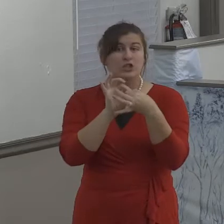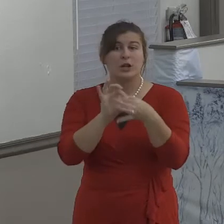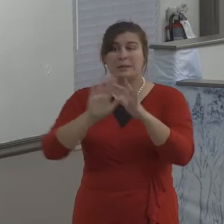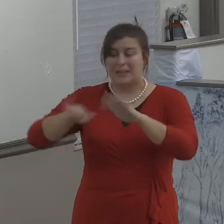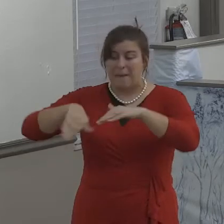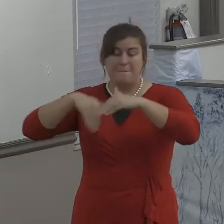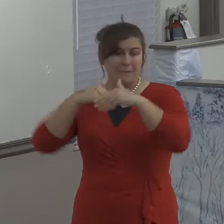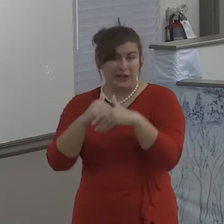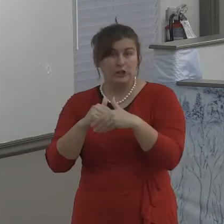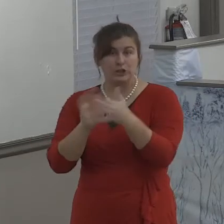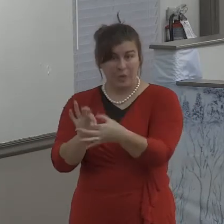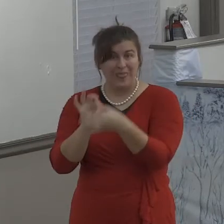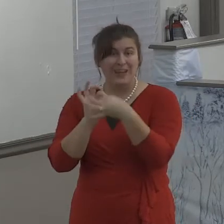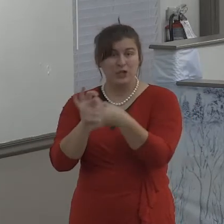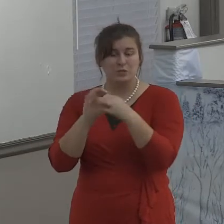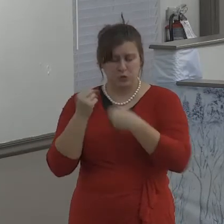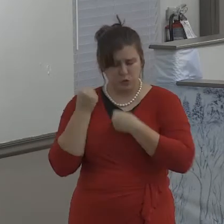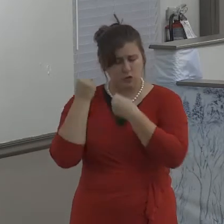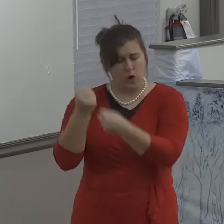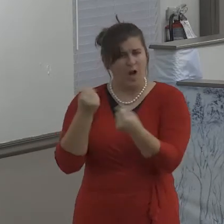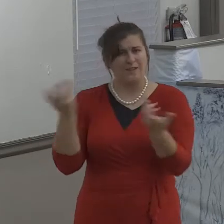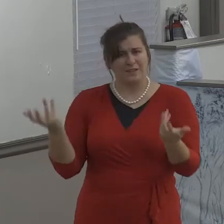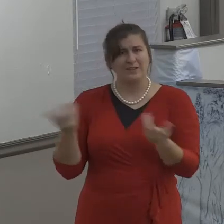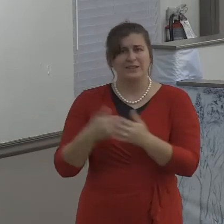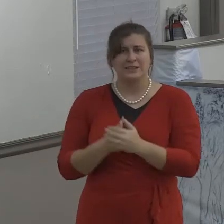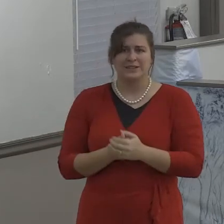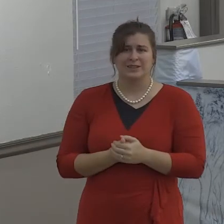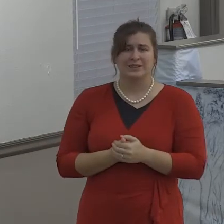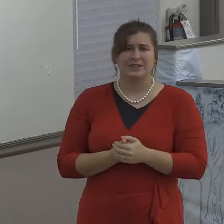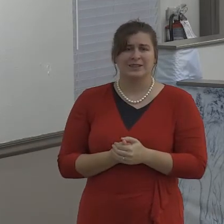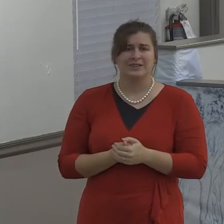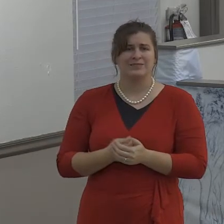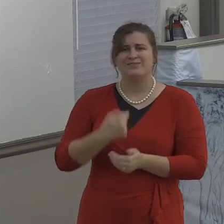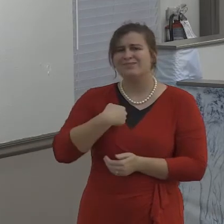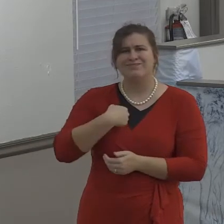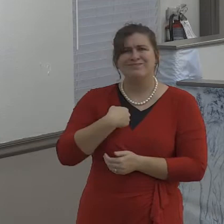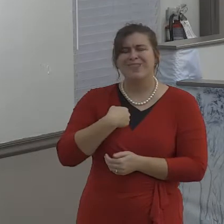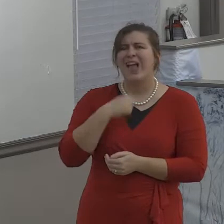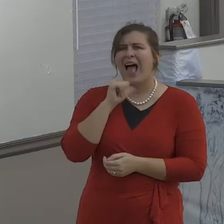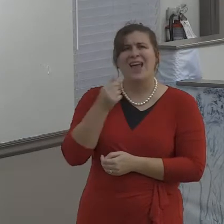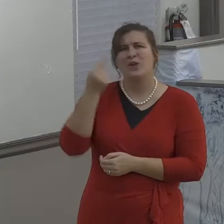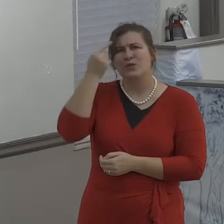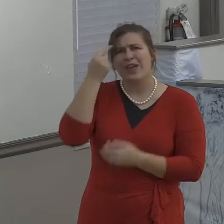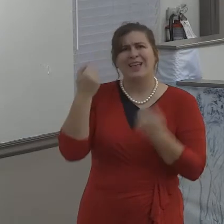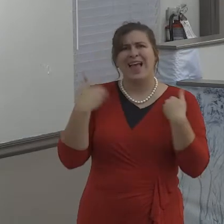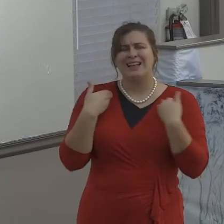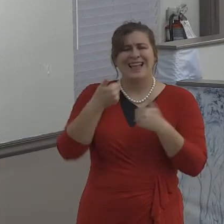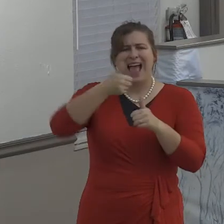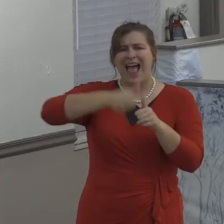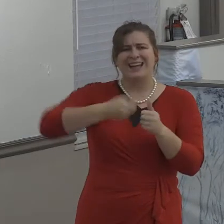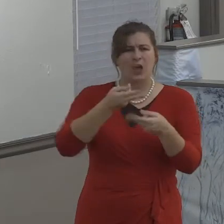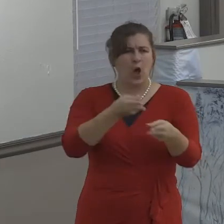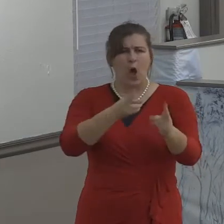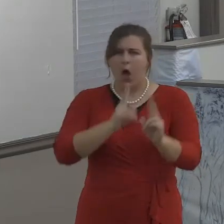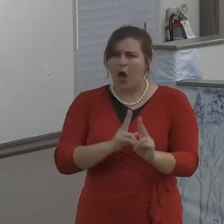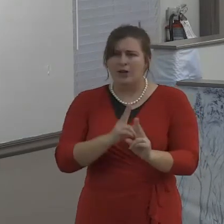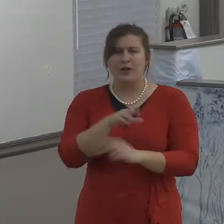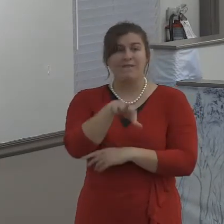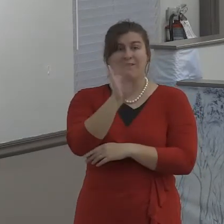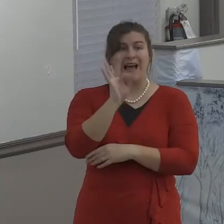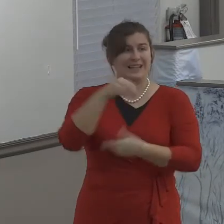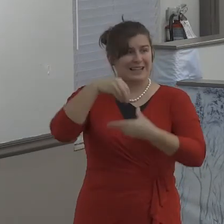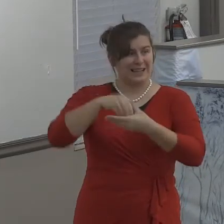But, but it shouldn't happen. It shouldn't take place. Because there's,